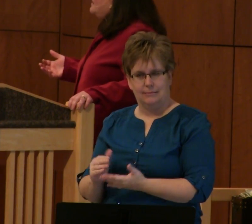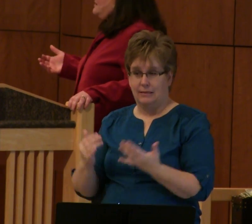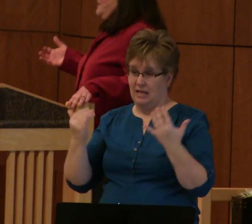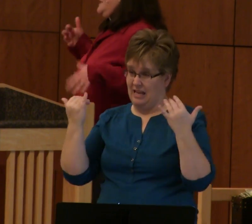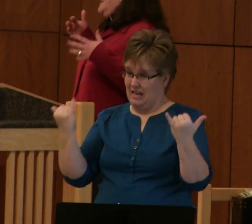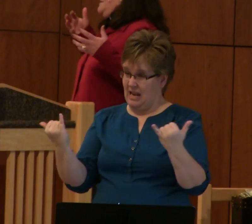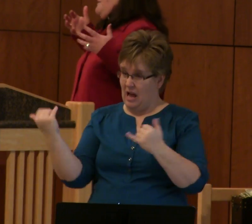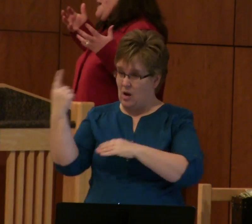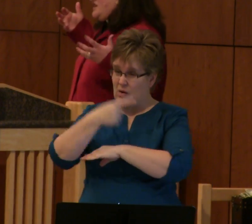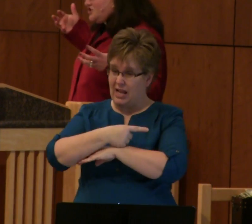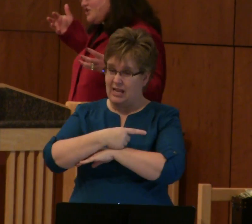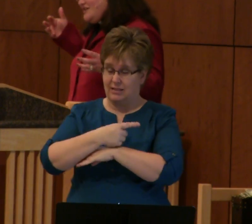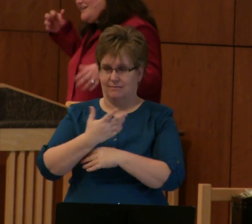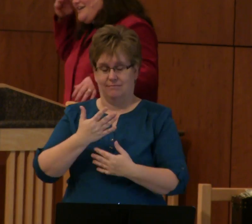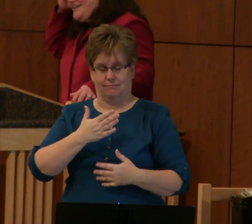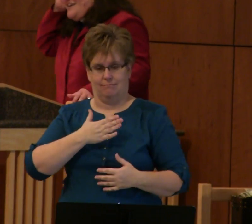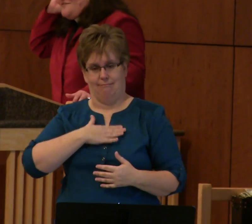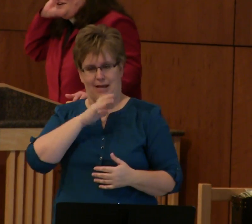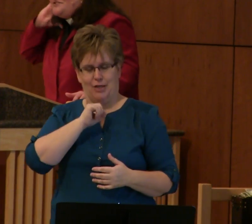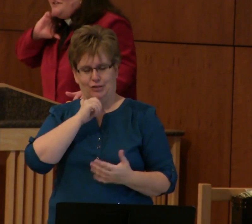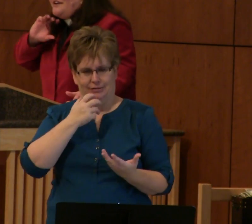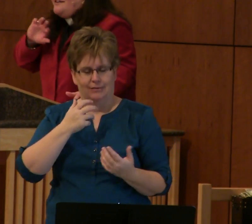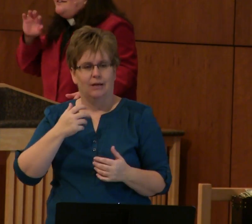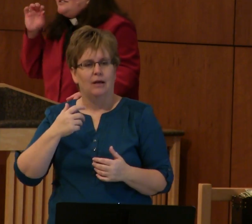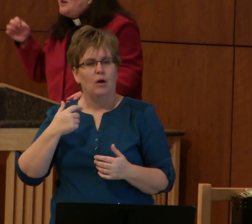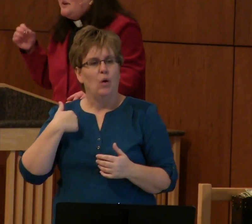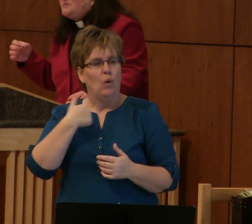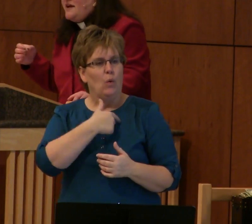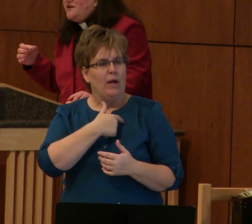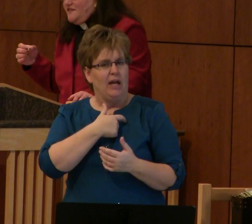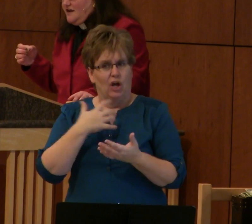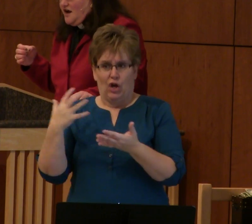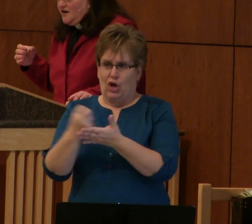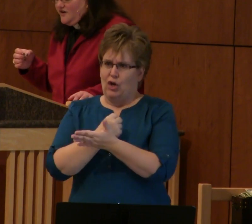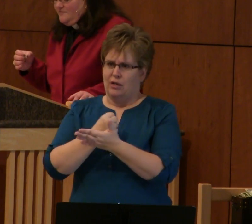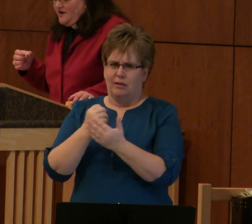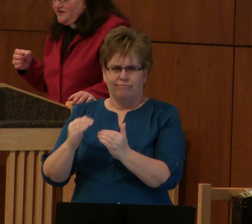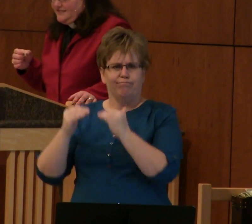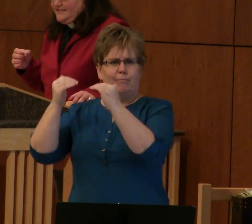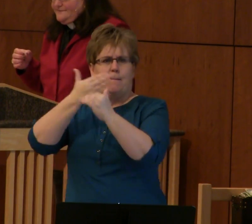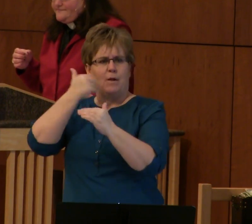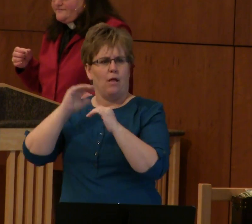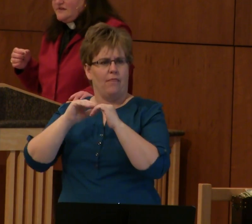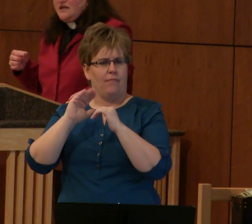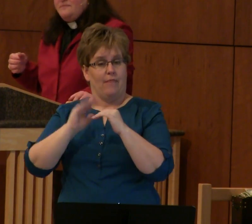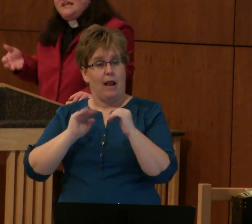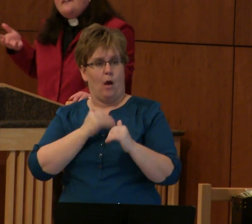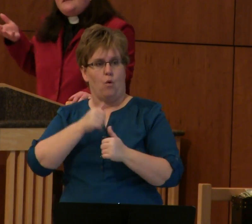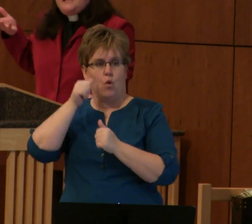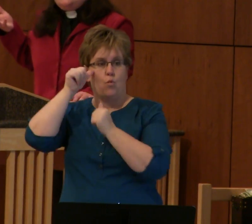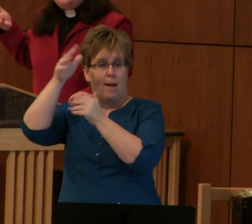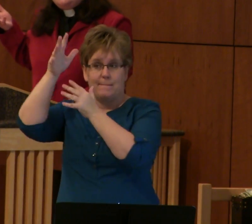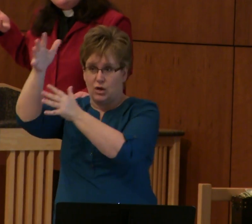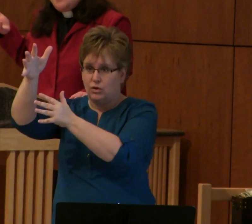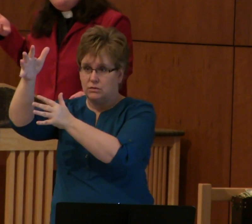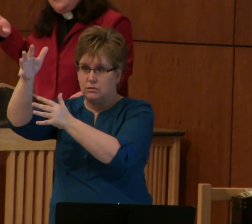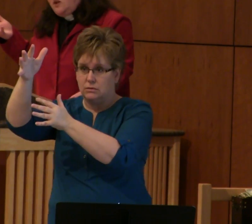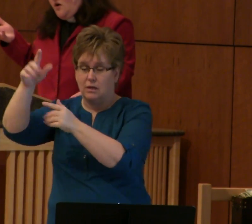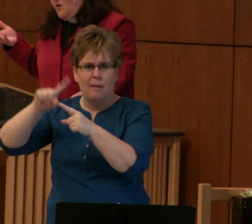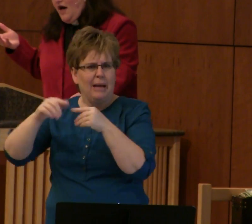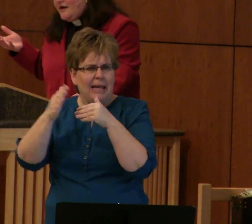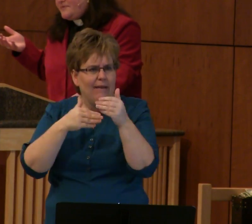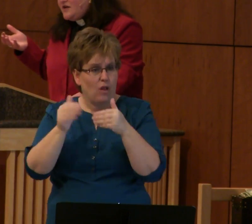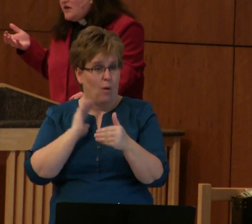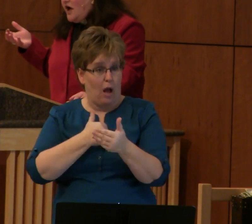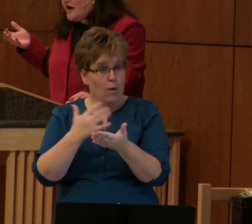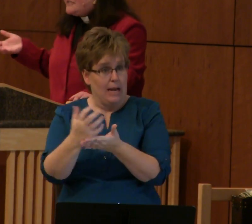time when, at least my age, we are doing so much better than our grandparents did. But even as incomes